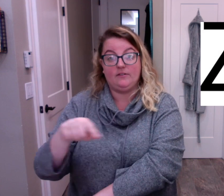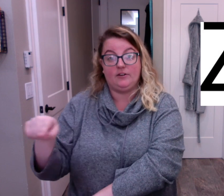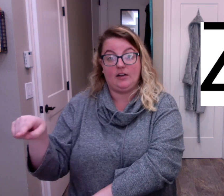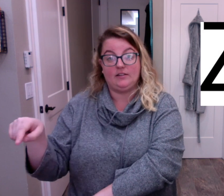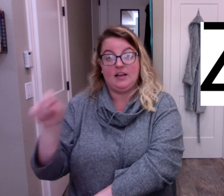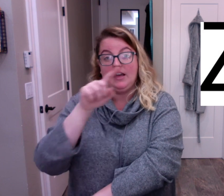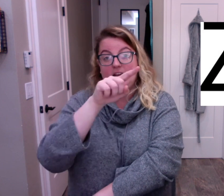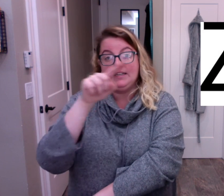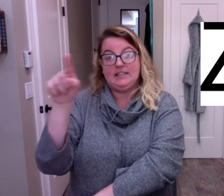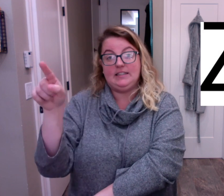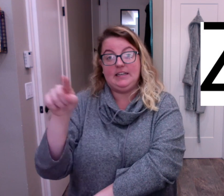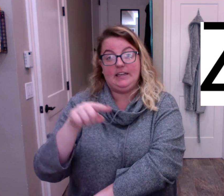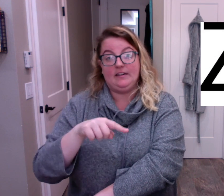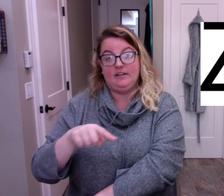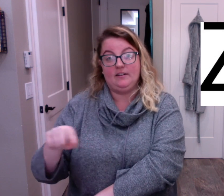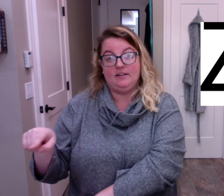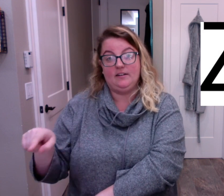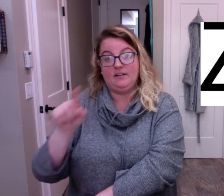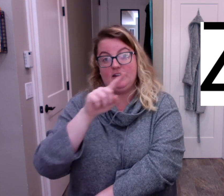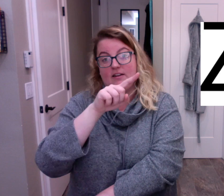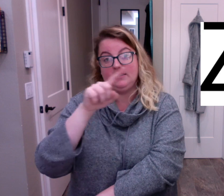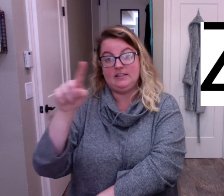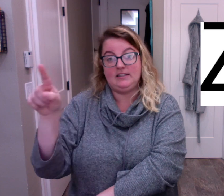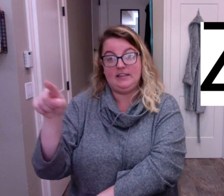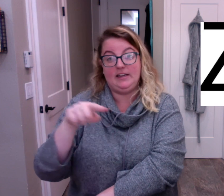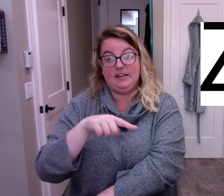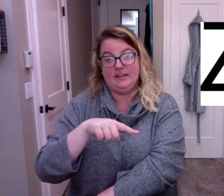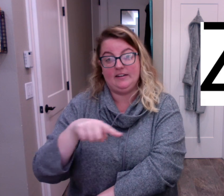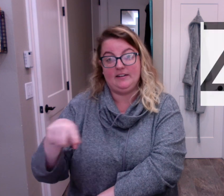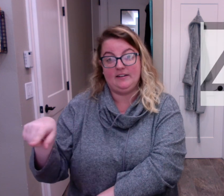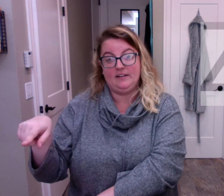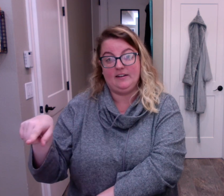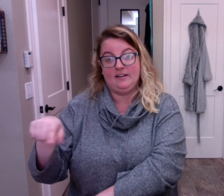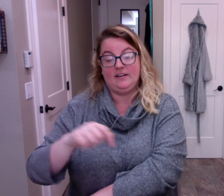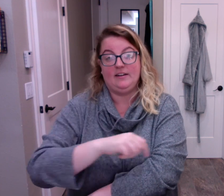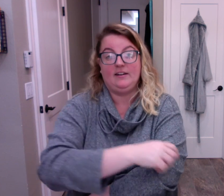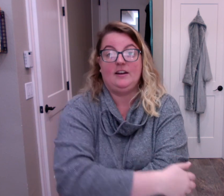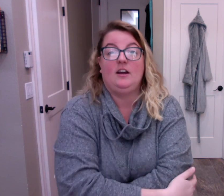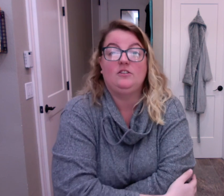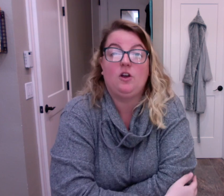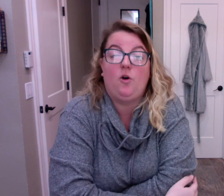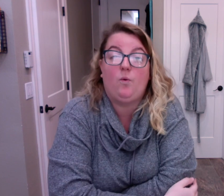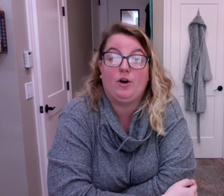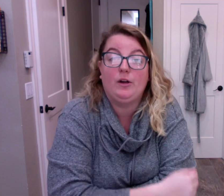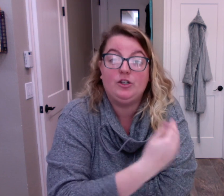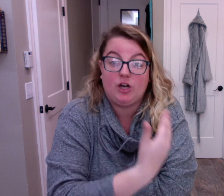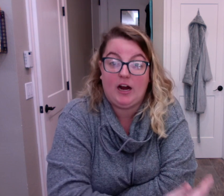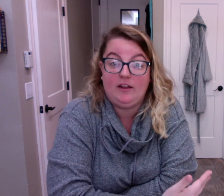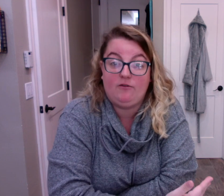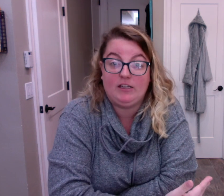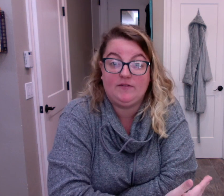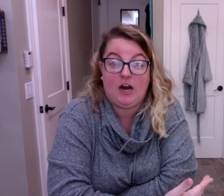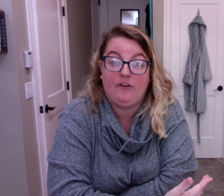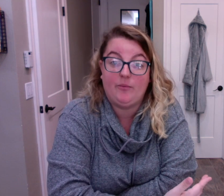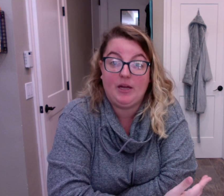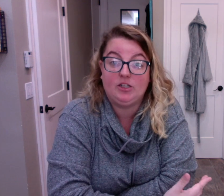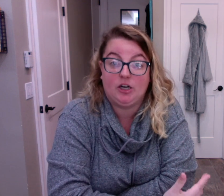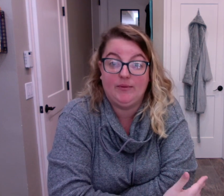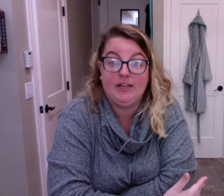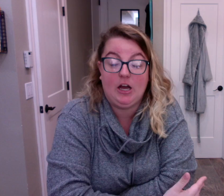Z, Z. So we're going to try the rest of our alphabet starting with